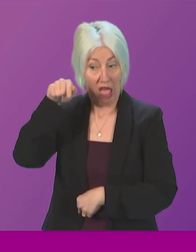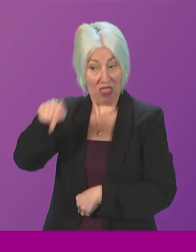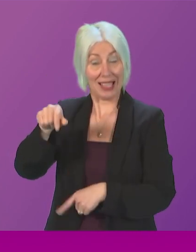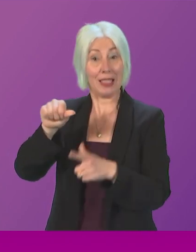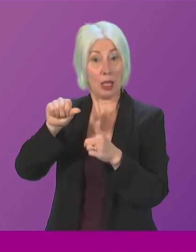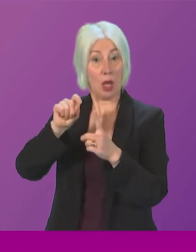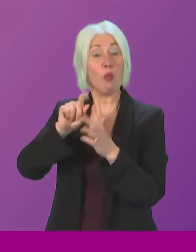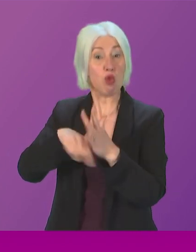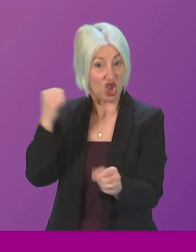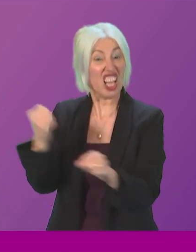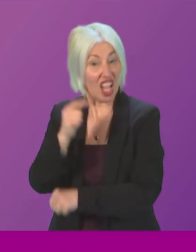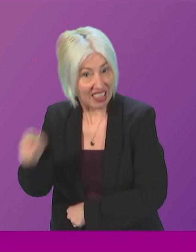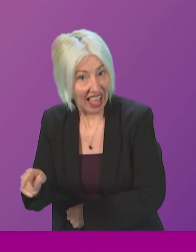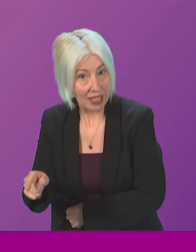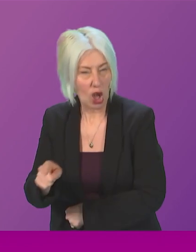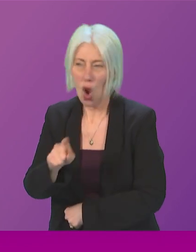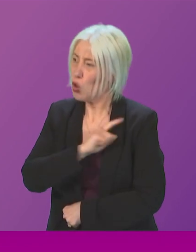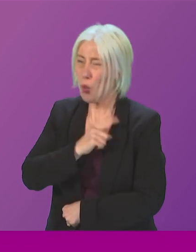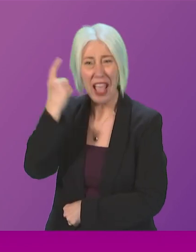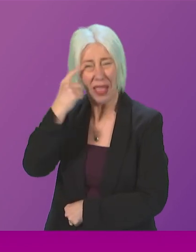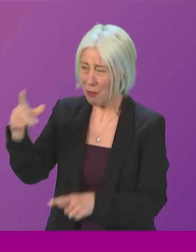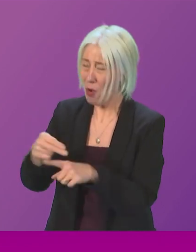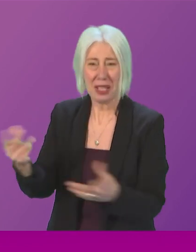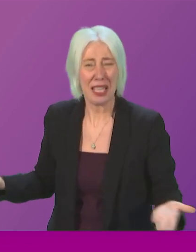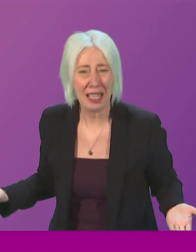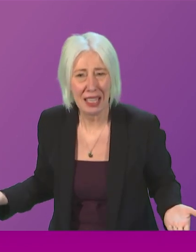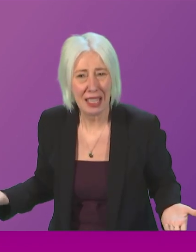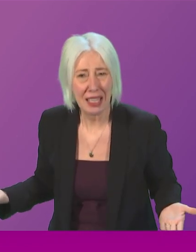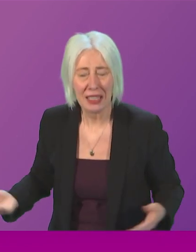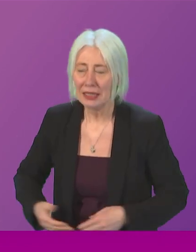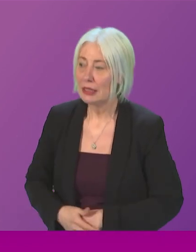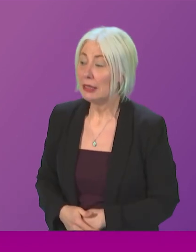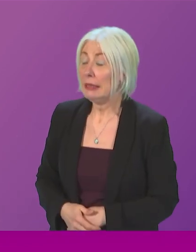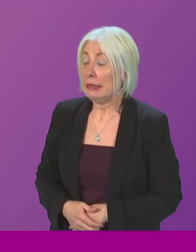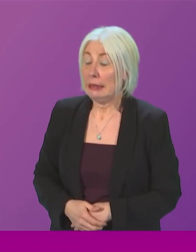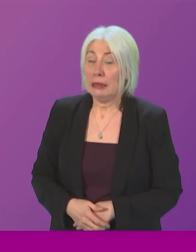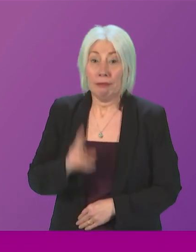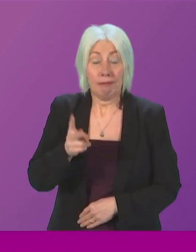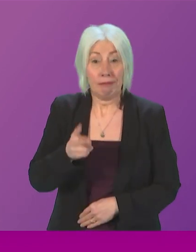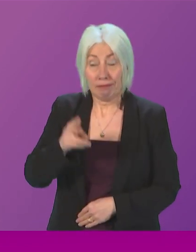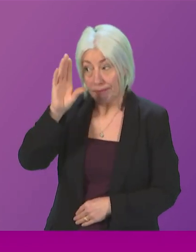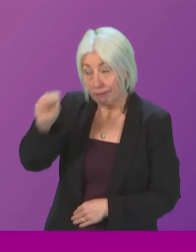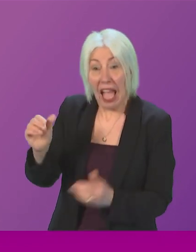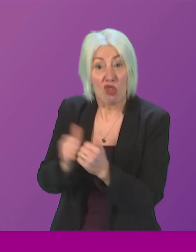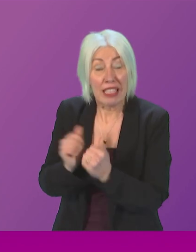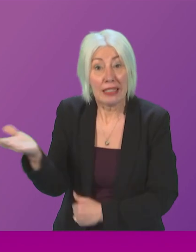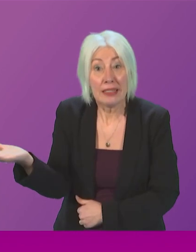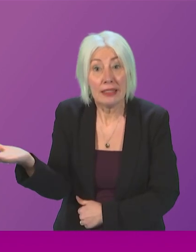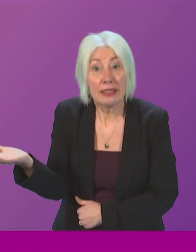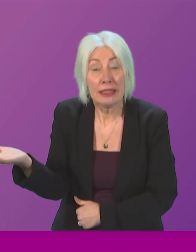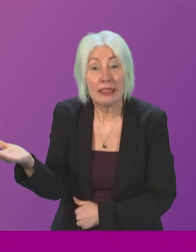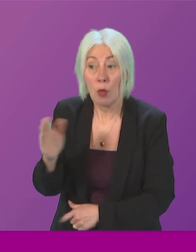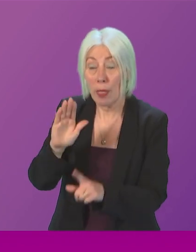that so why are we even considering cutting it First Minister Again can I say to Sue Webber I do agree with the